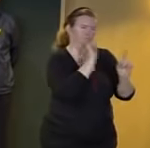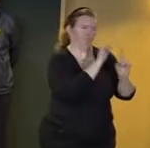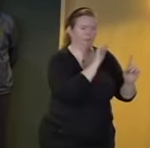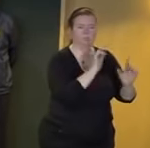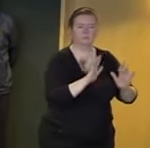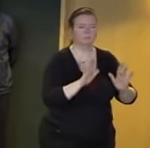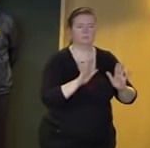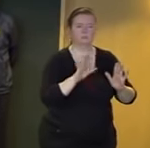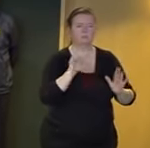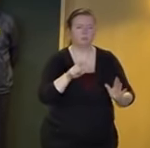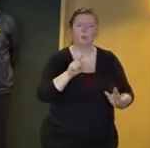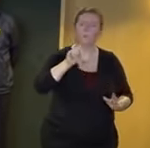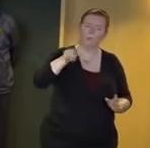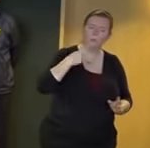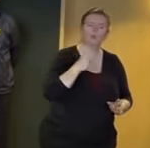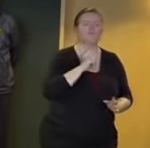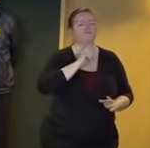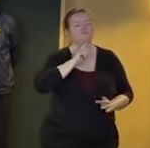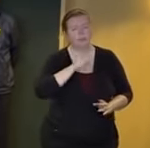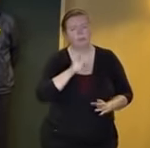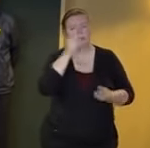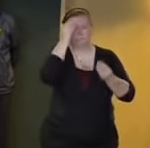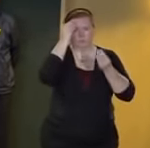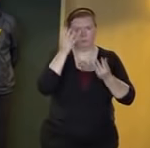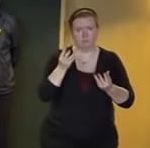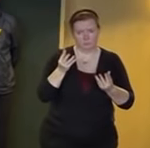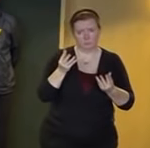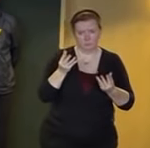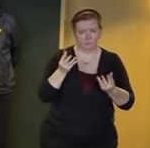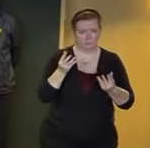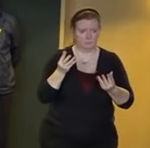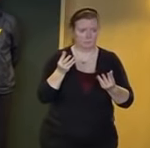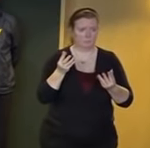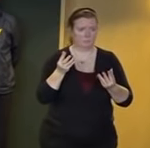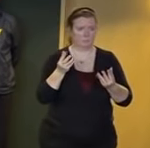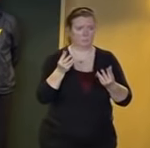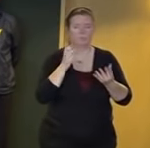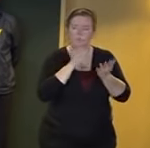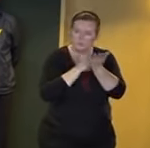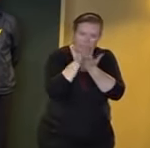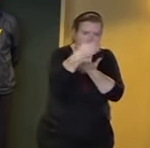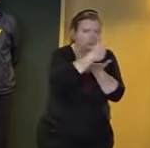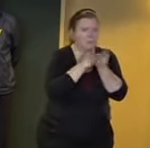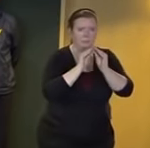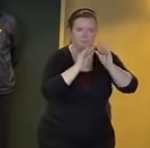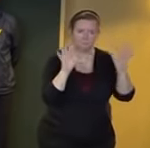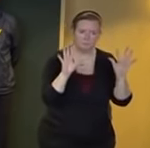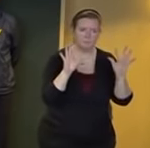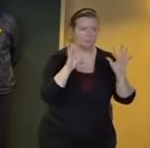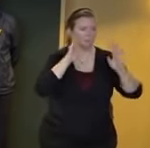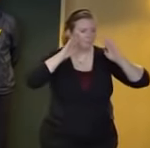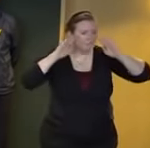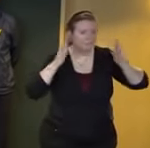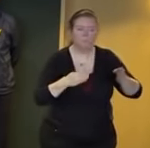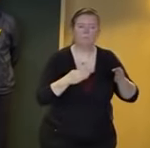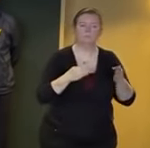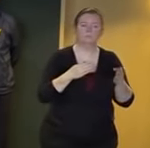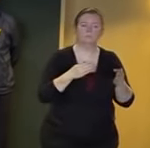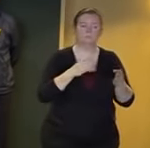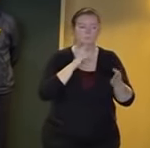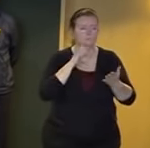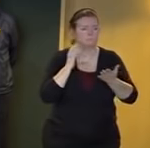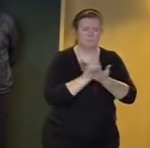real and relevant information in a transparent and trustworthy fashion and we are dedicated to doing that so please take advantage of our resources on